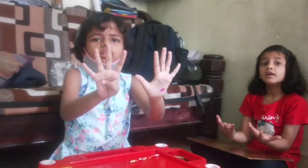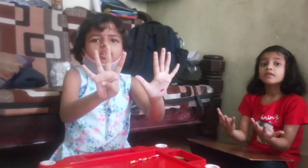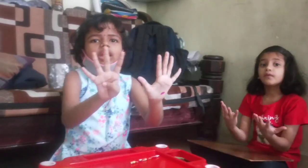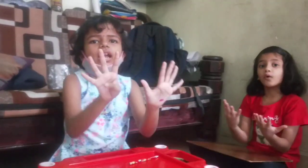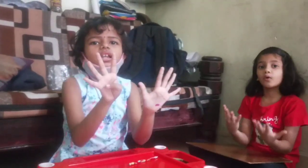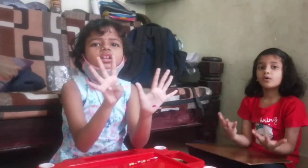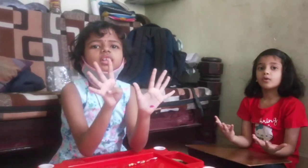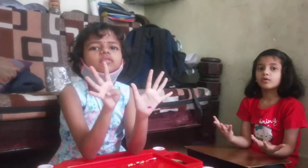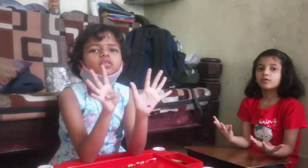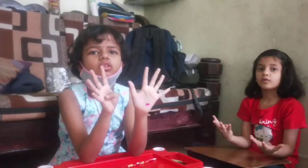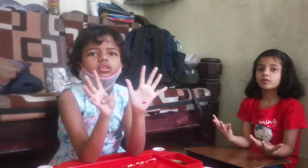94.